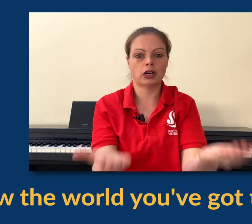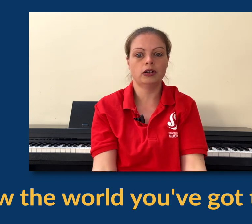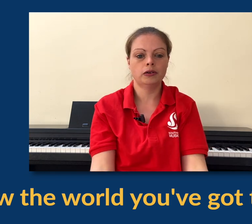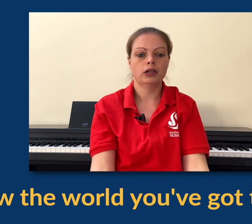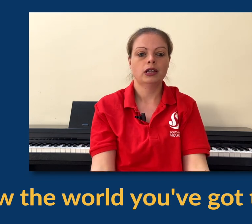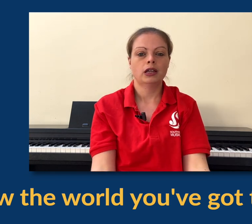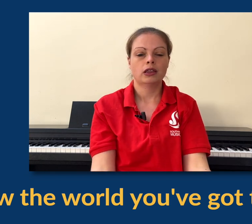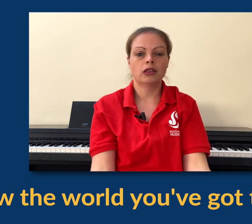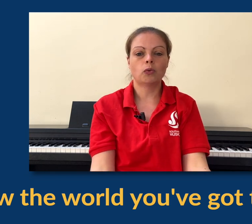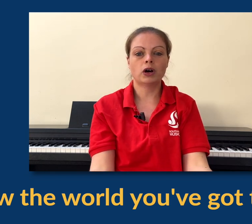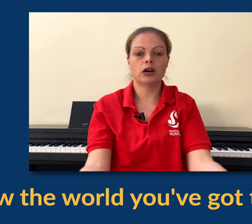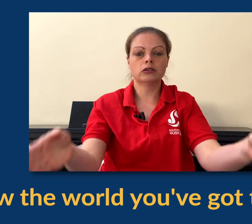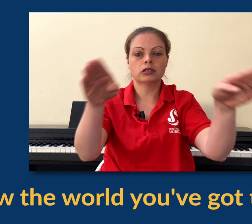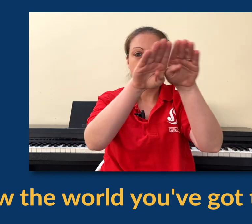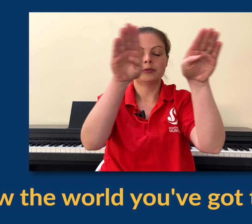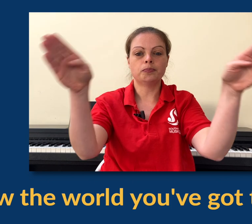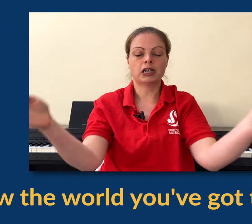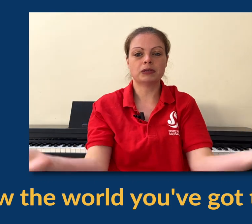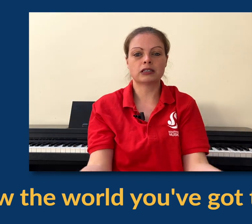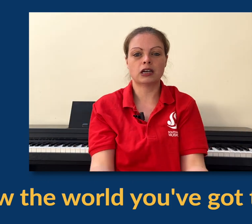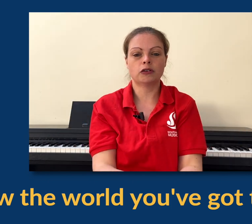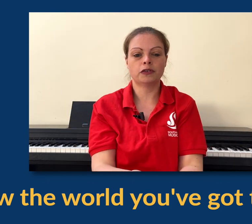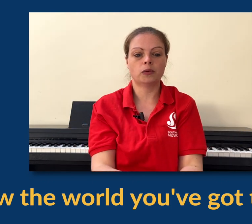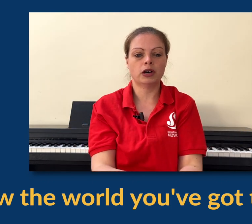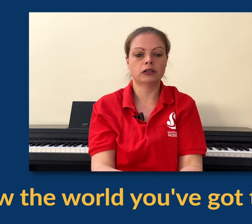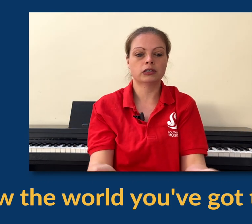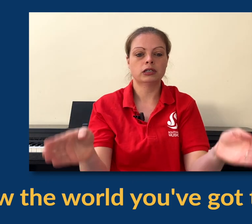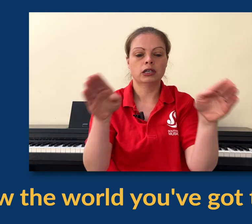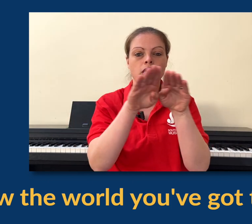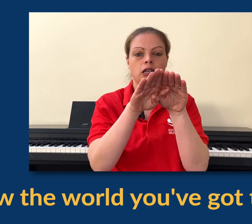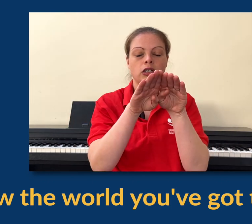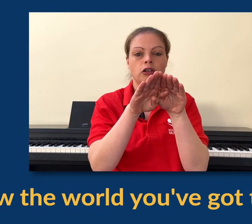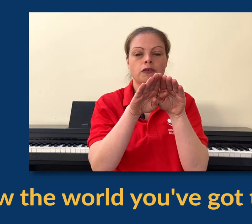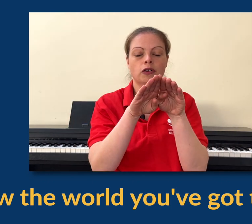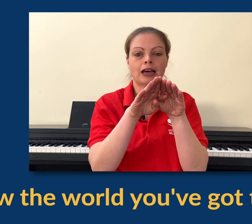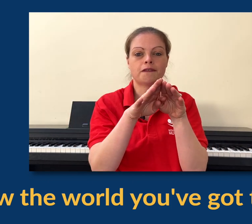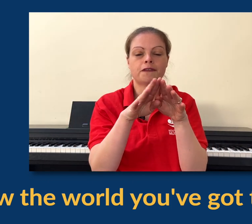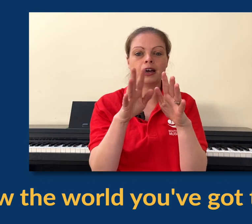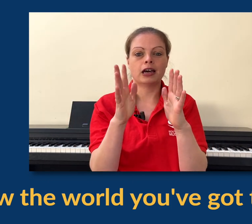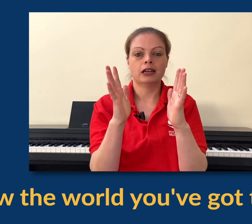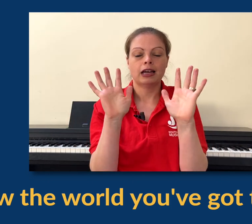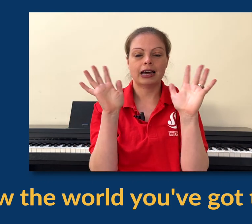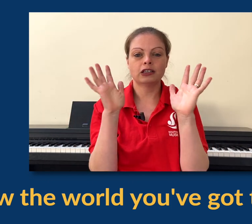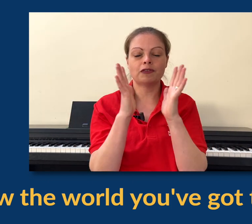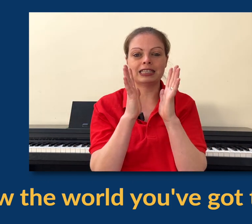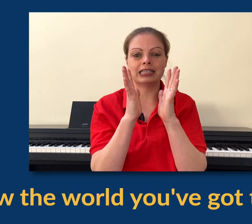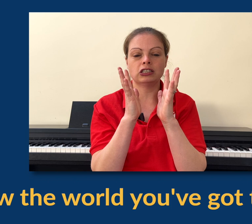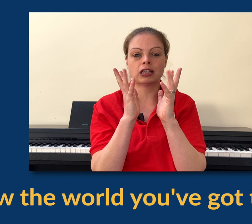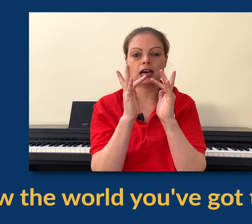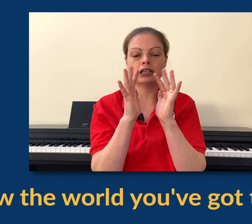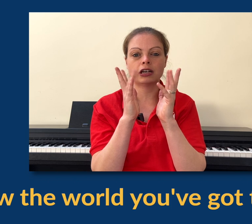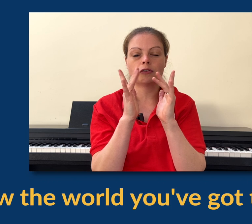show the world, nice big circle for the world, you've got that fire. Hands